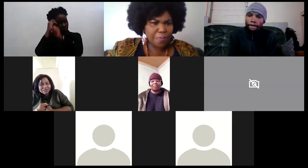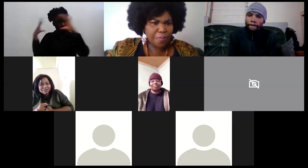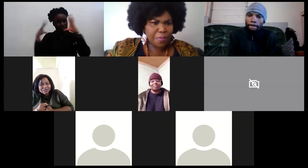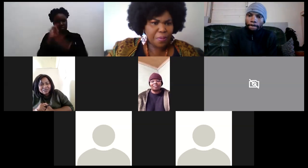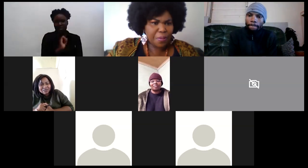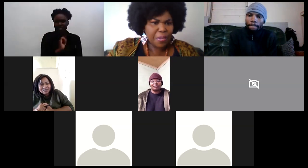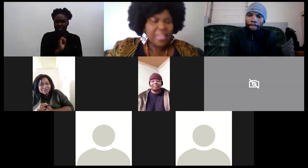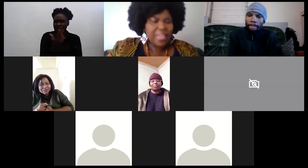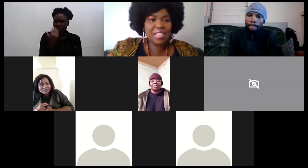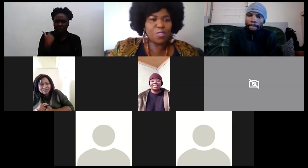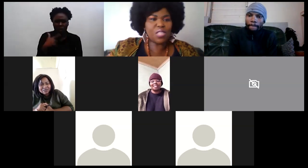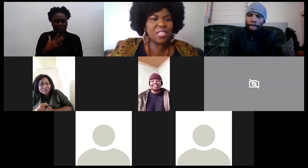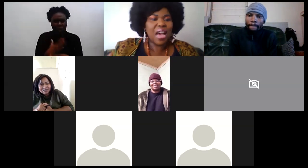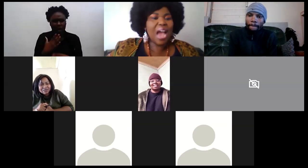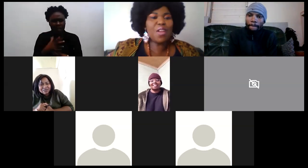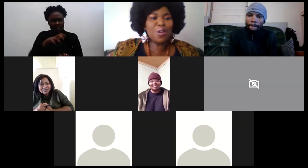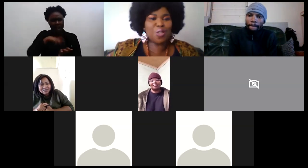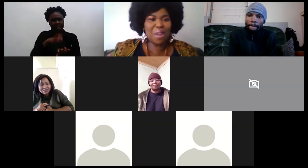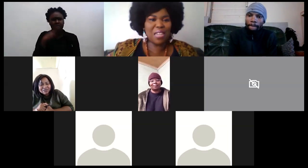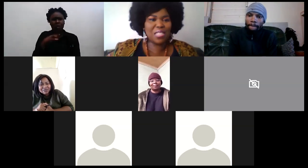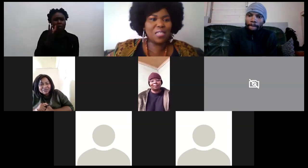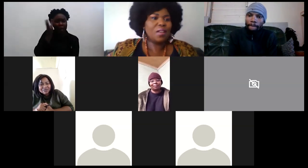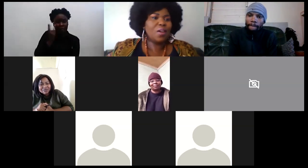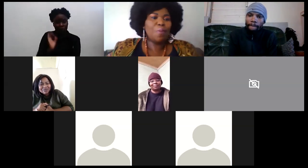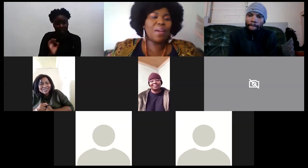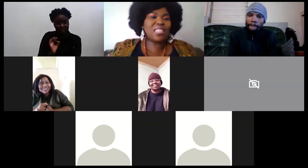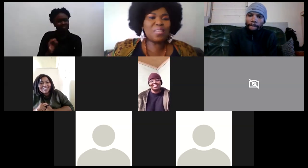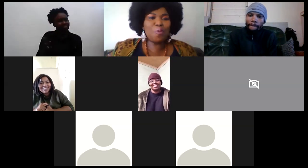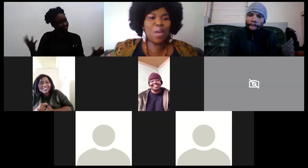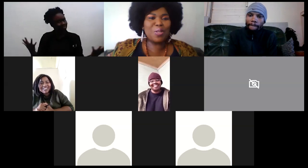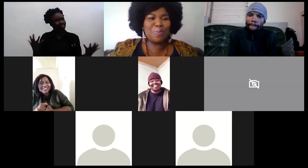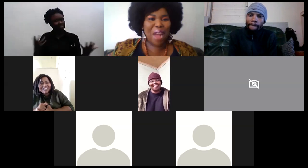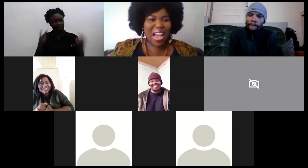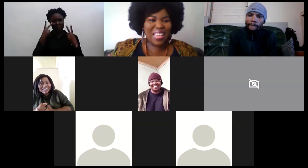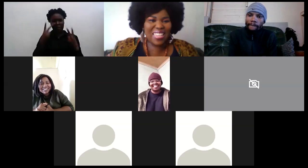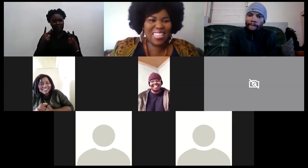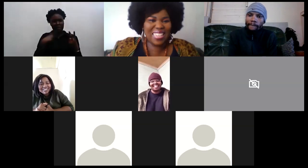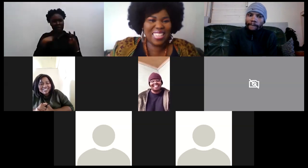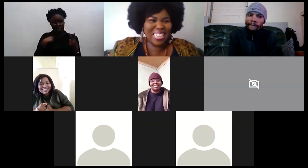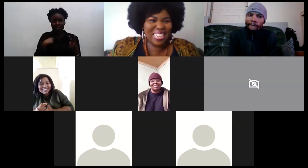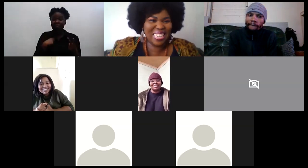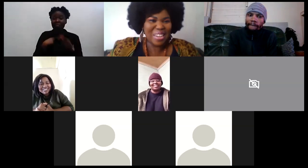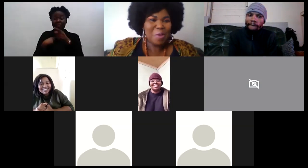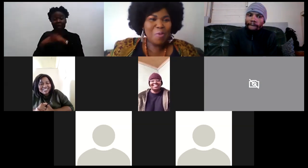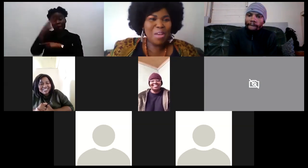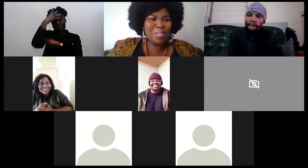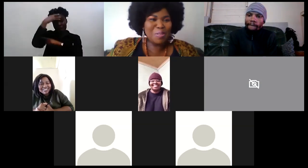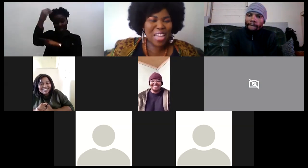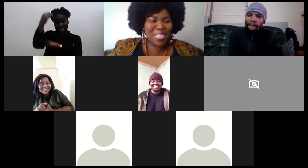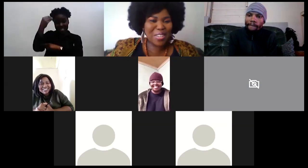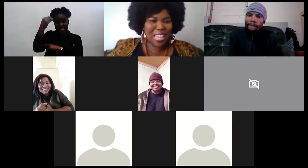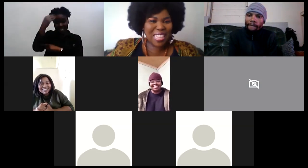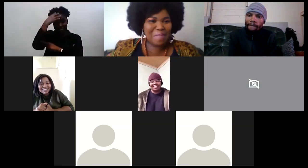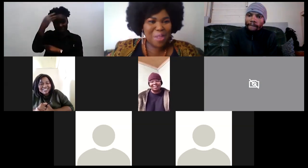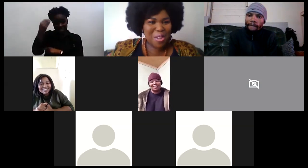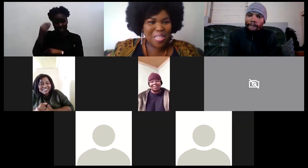yes you see i know so much barrington were in dubai who went to